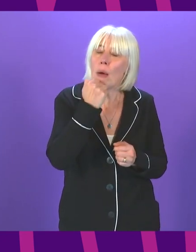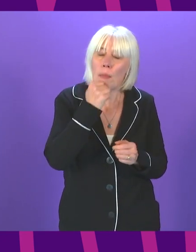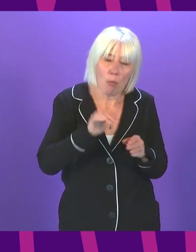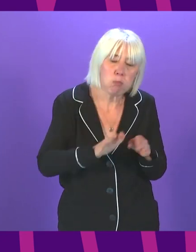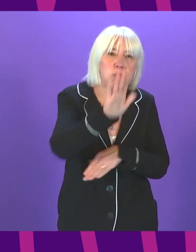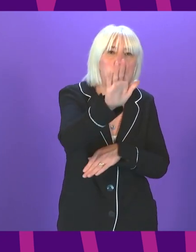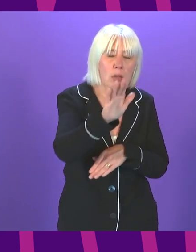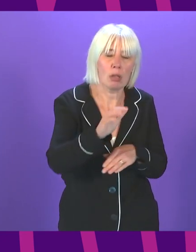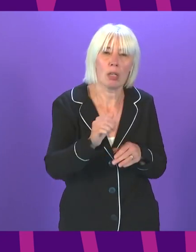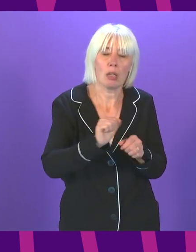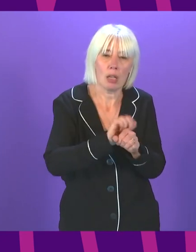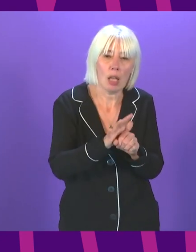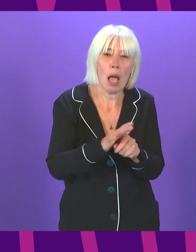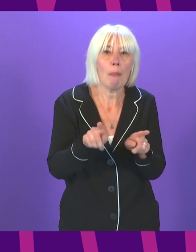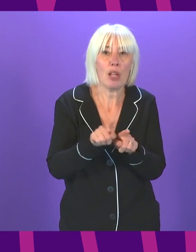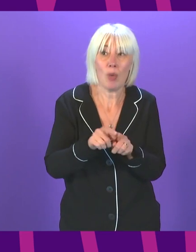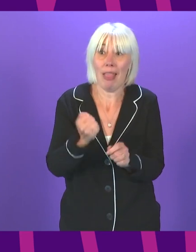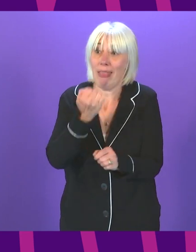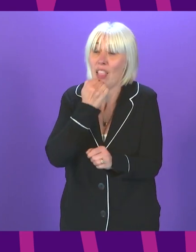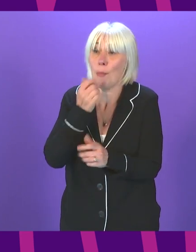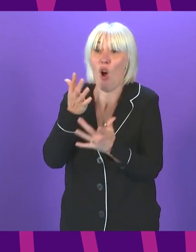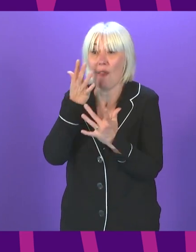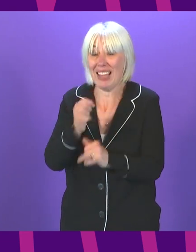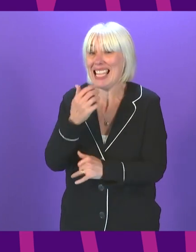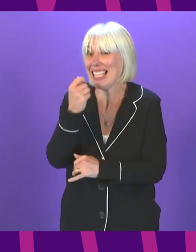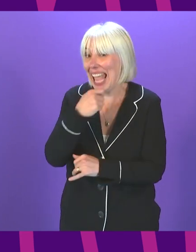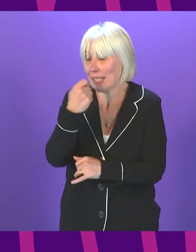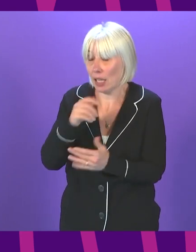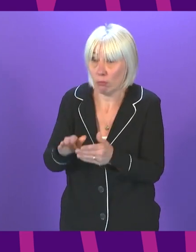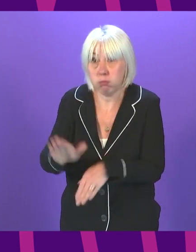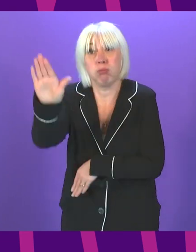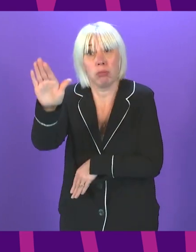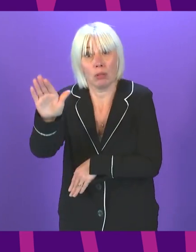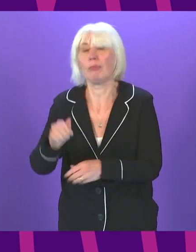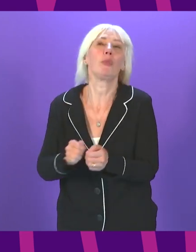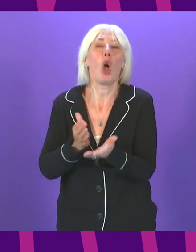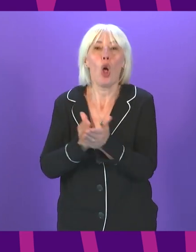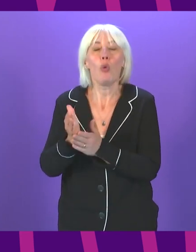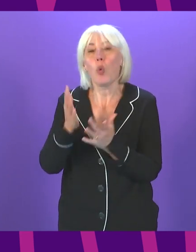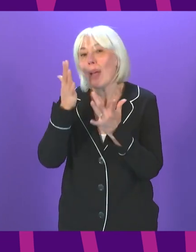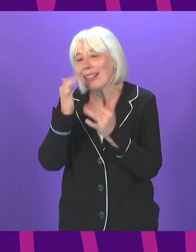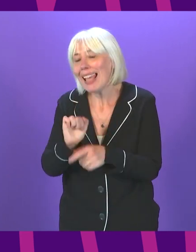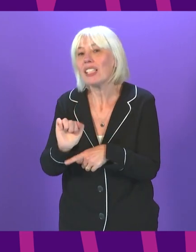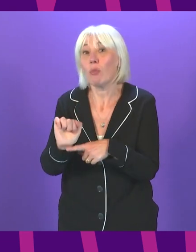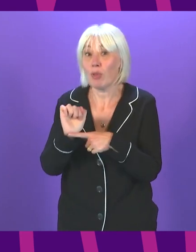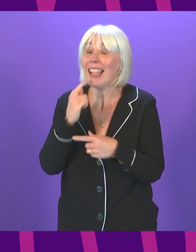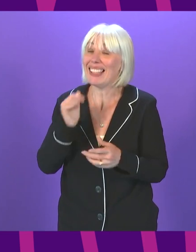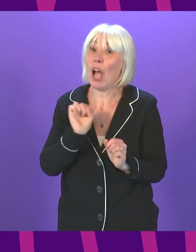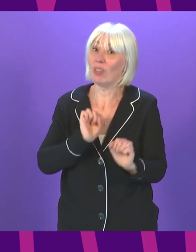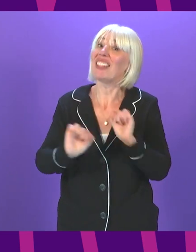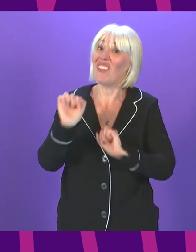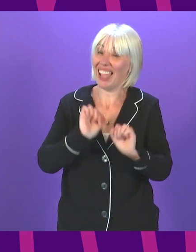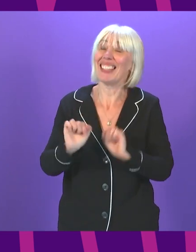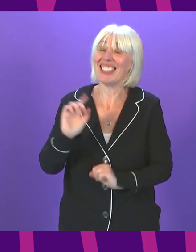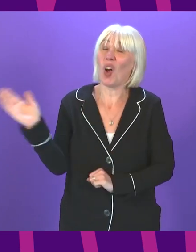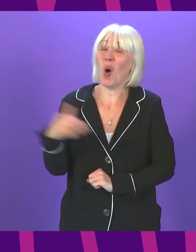we have also had record levels of testing. We have the testing capacity through Test and Protect, and I am going to continue to defend those